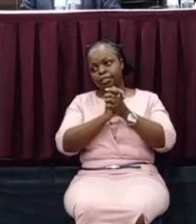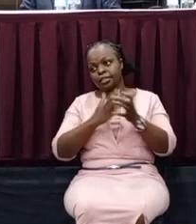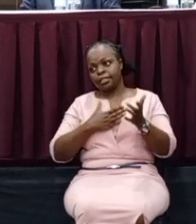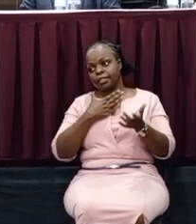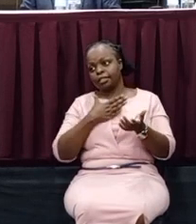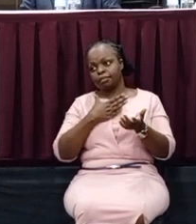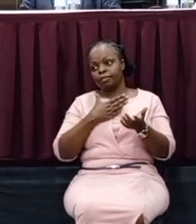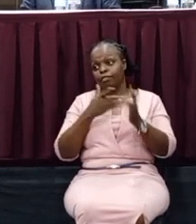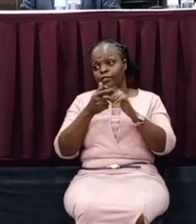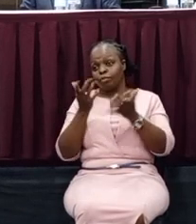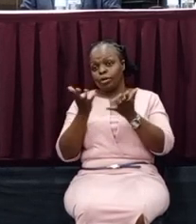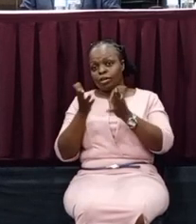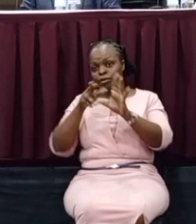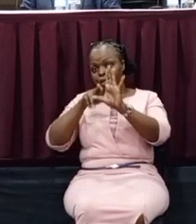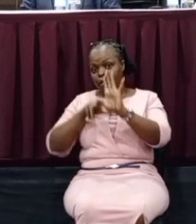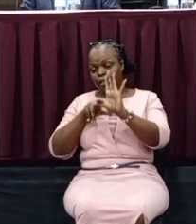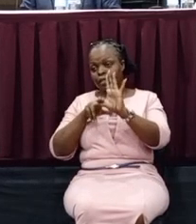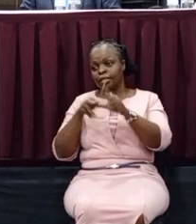From where you are, can you give the mic, please?